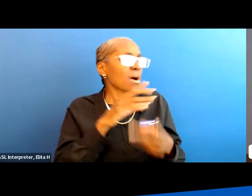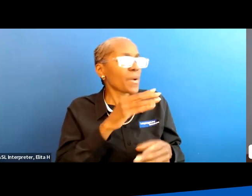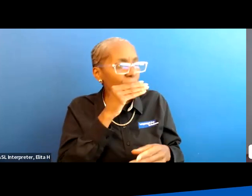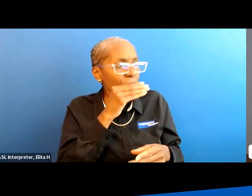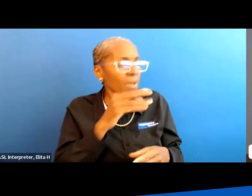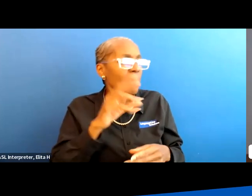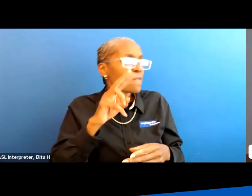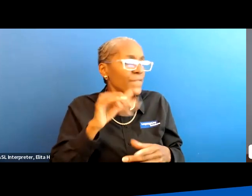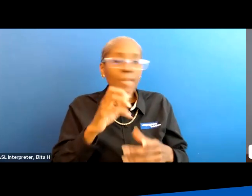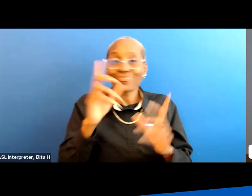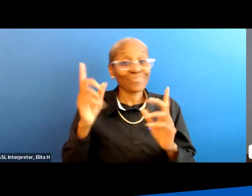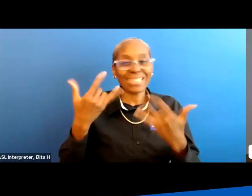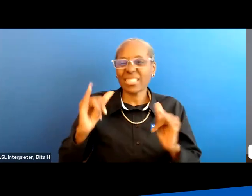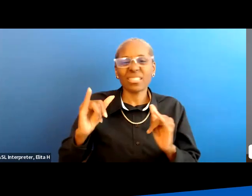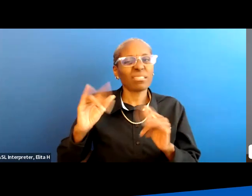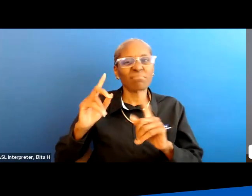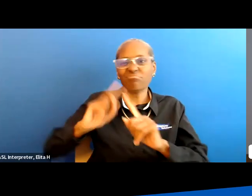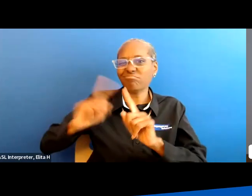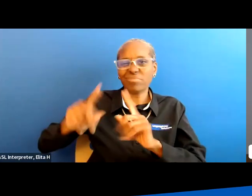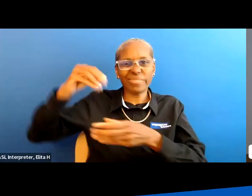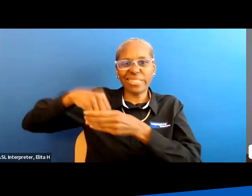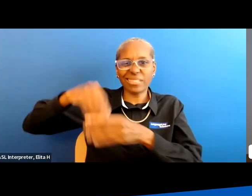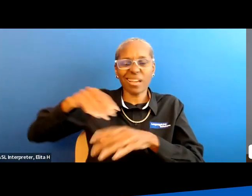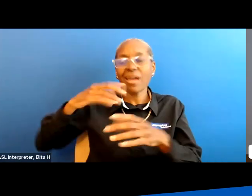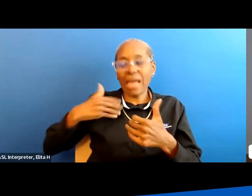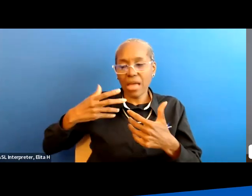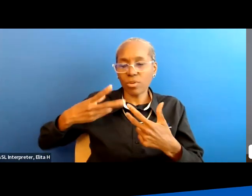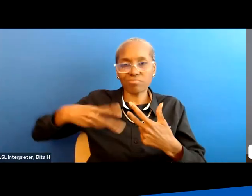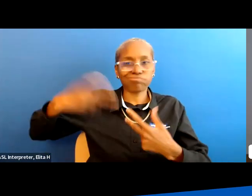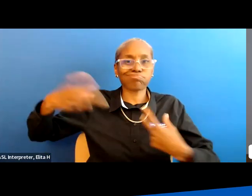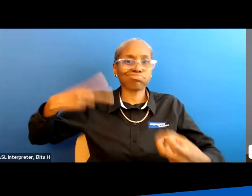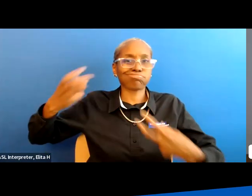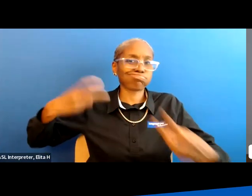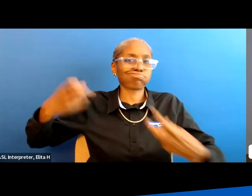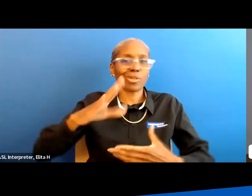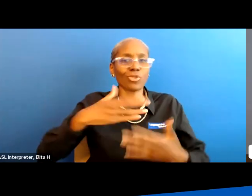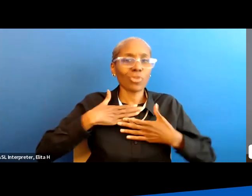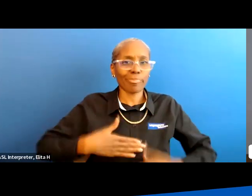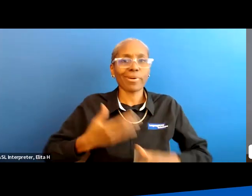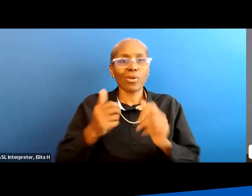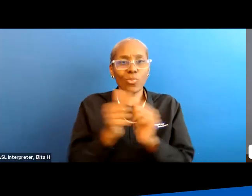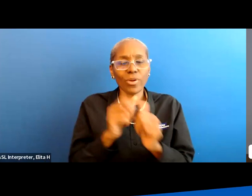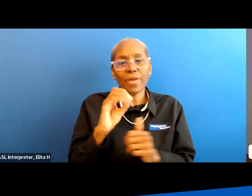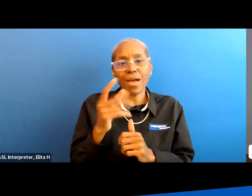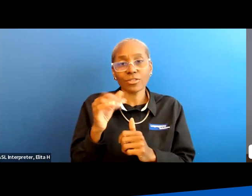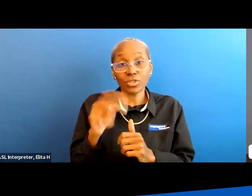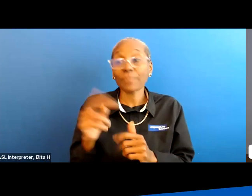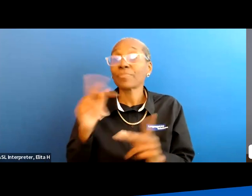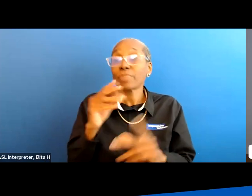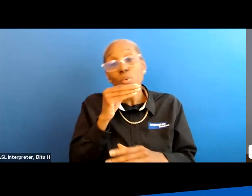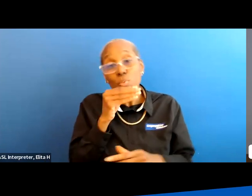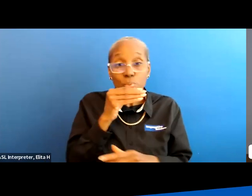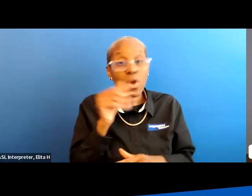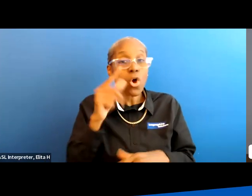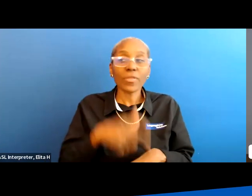components in it that will rob your body of oxygen so you need to um stop all that now i know i have vapors that tell me all the